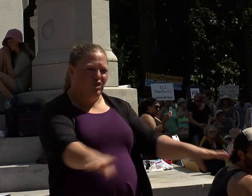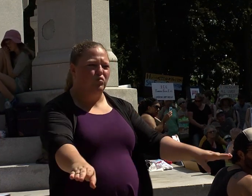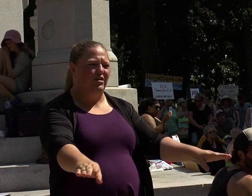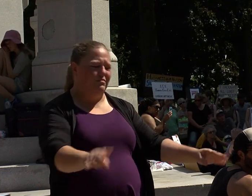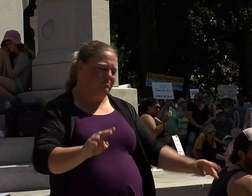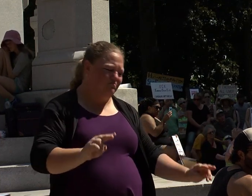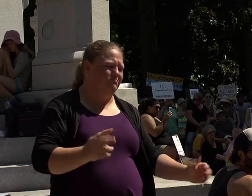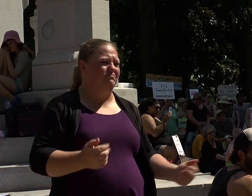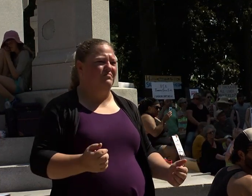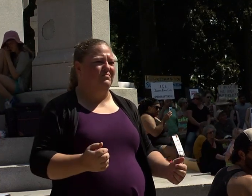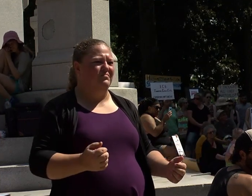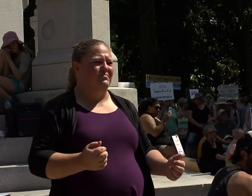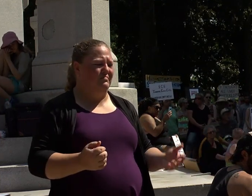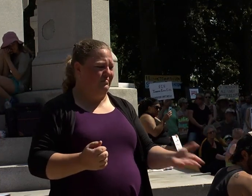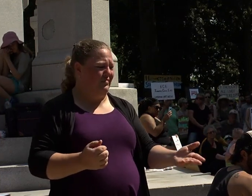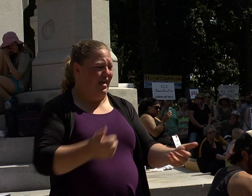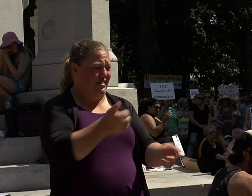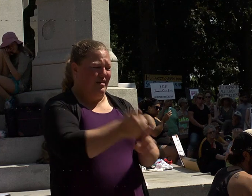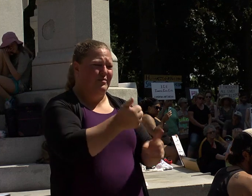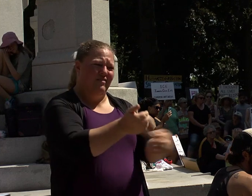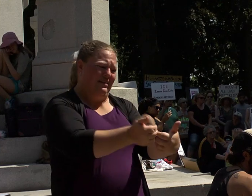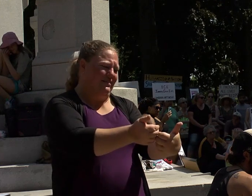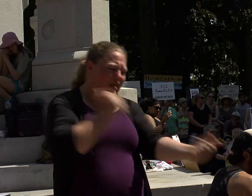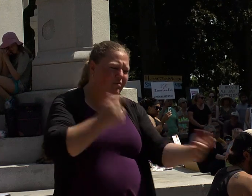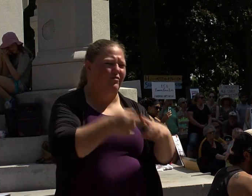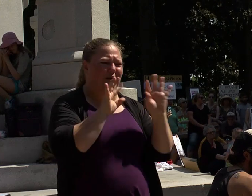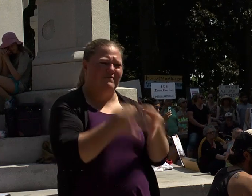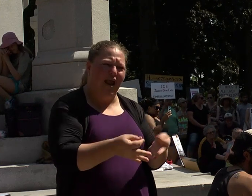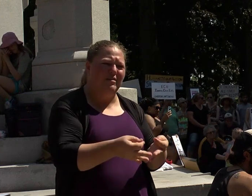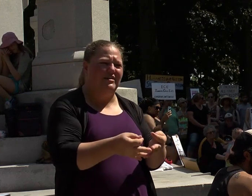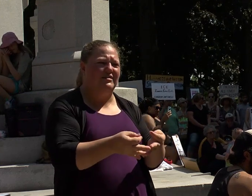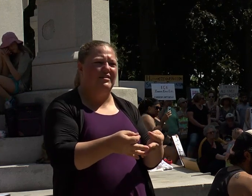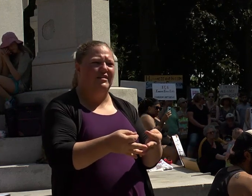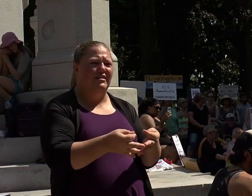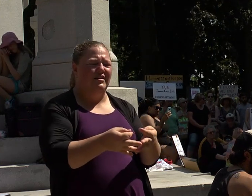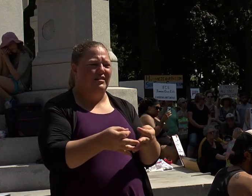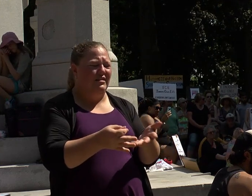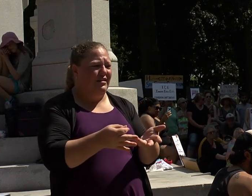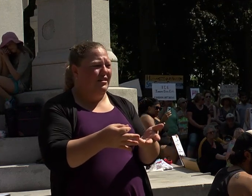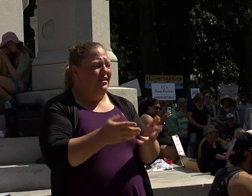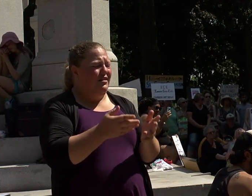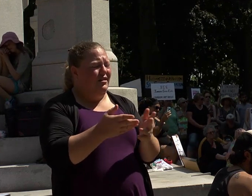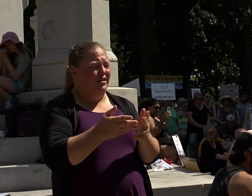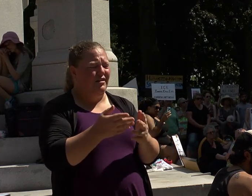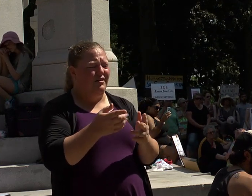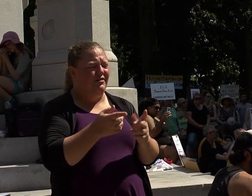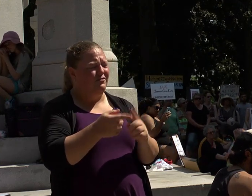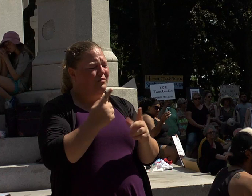who have been separated from their families by a truly odious